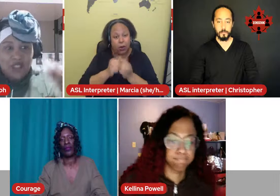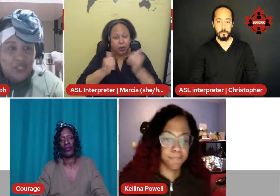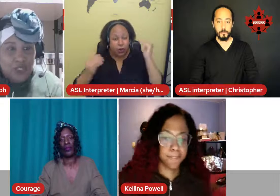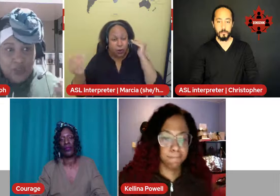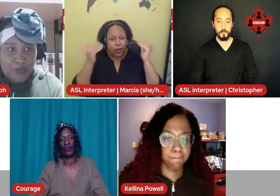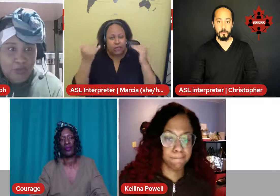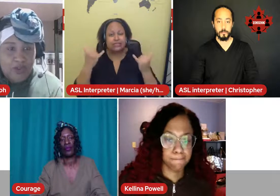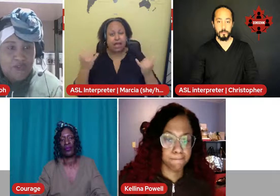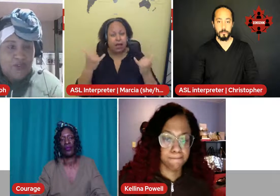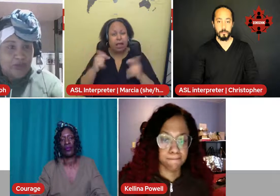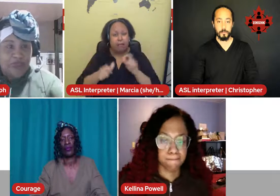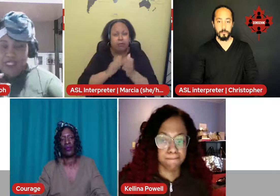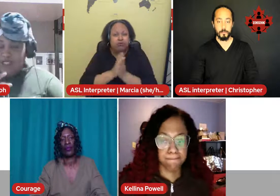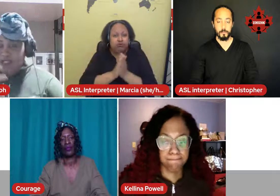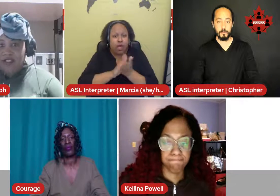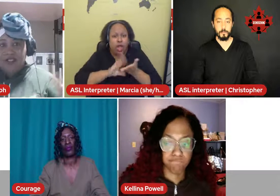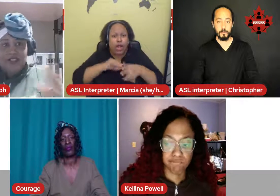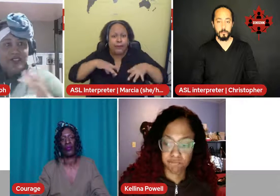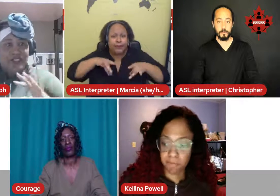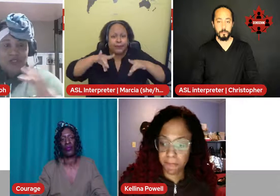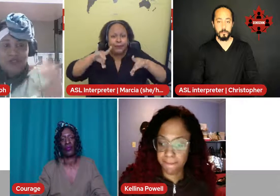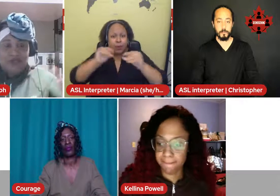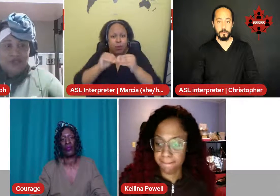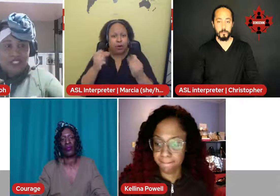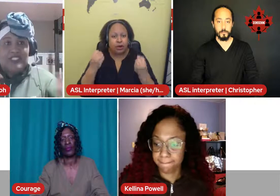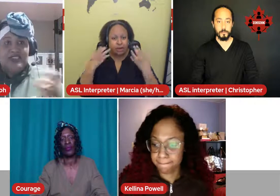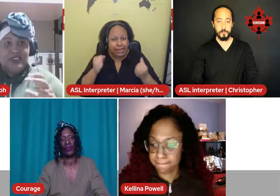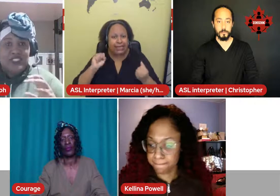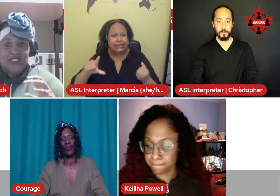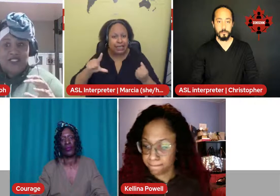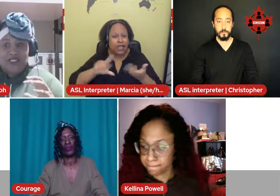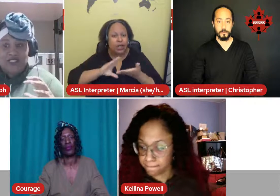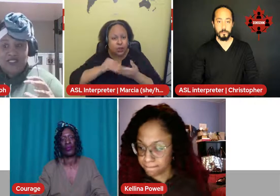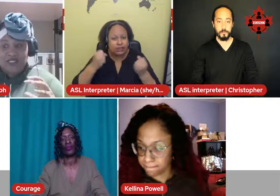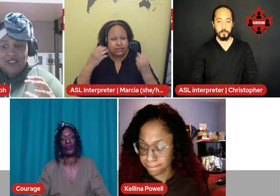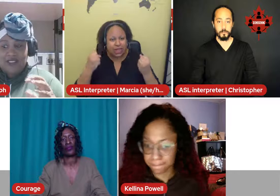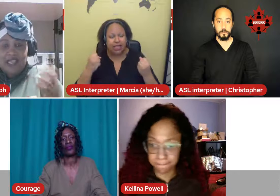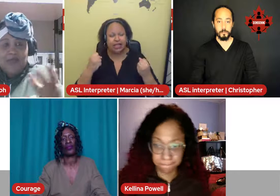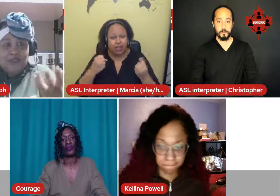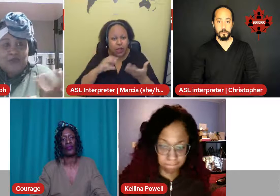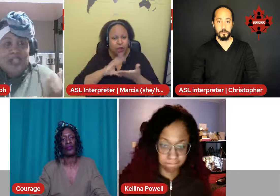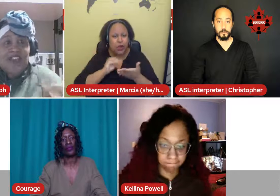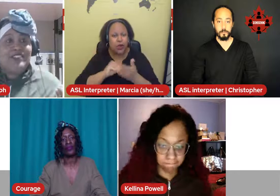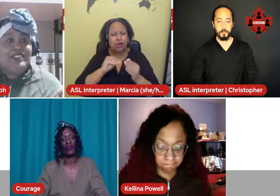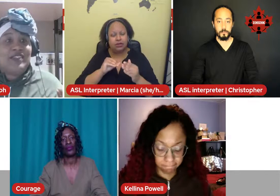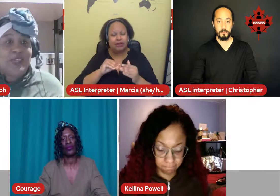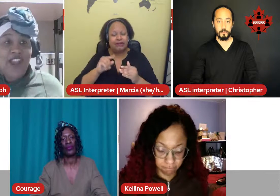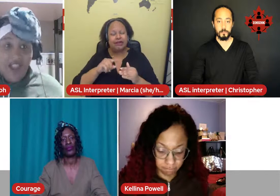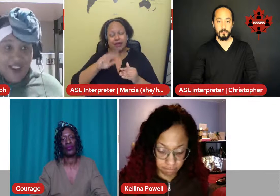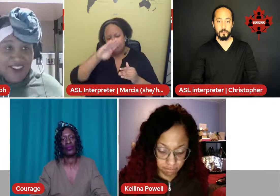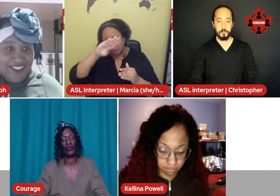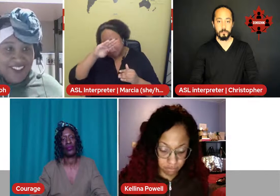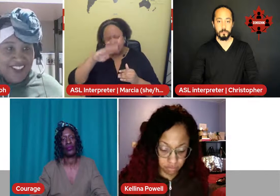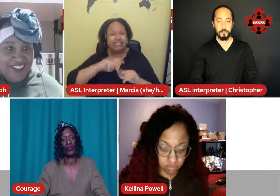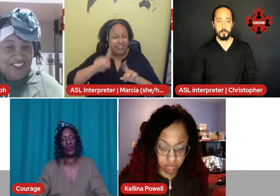to learn more from, you know, the different types of blacks that we are, you know,